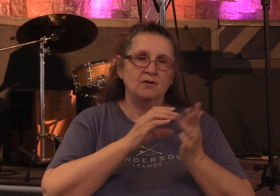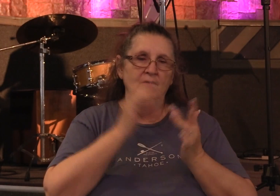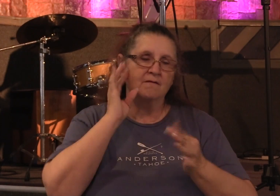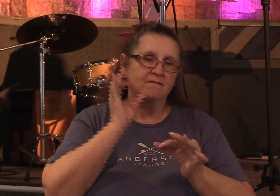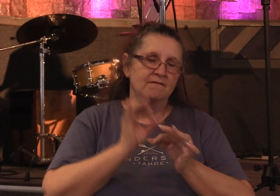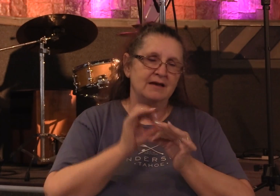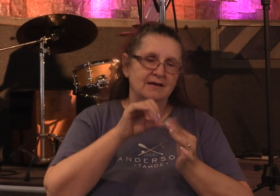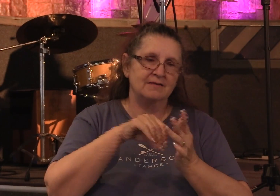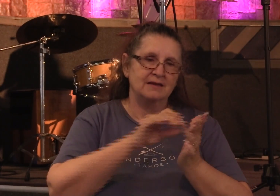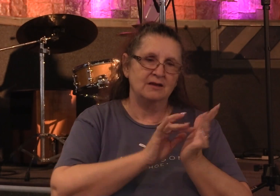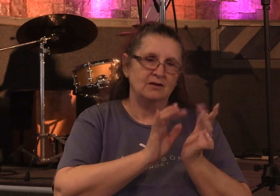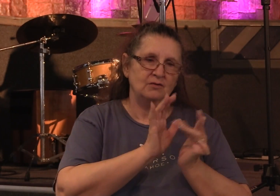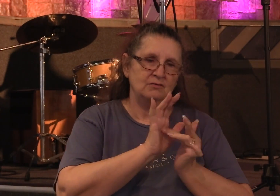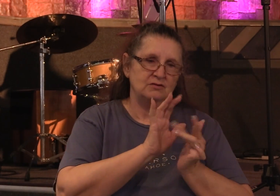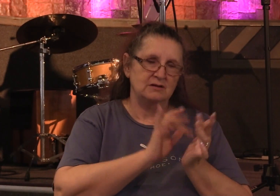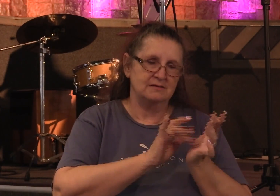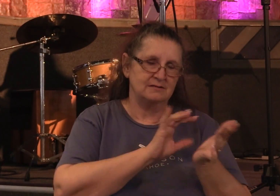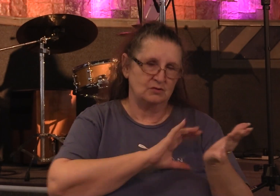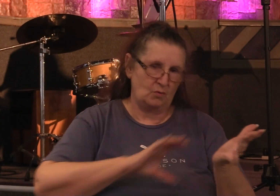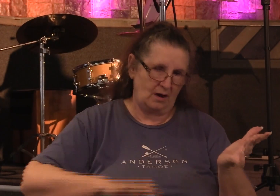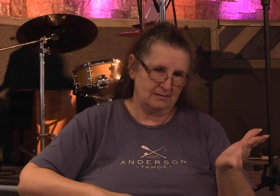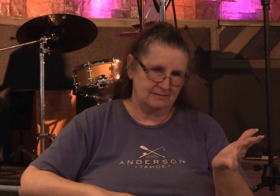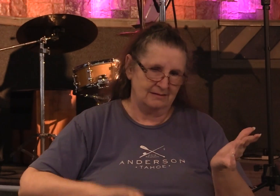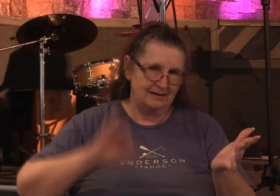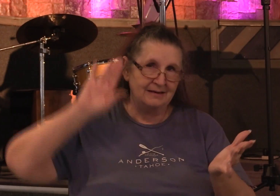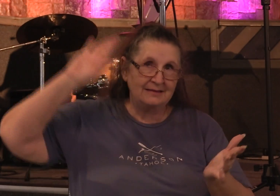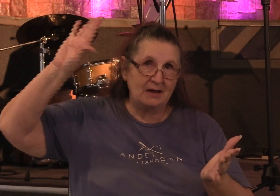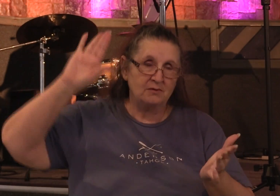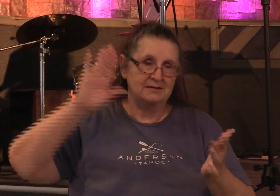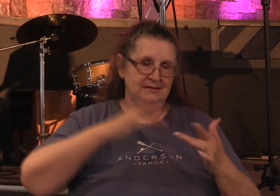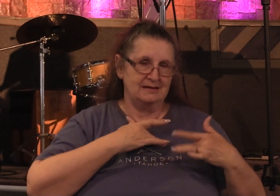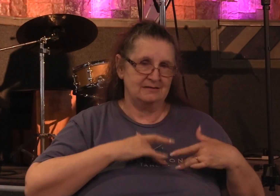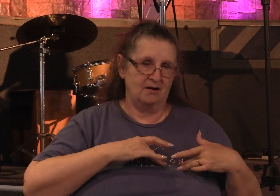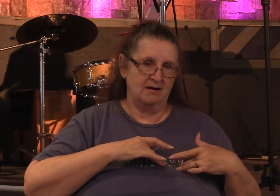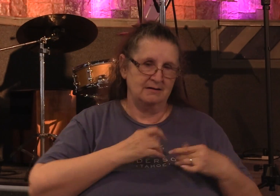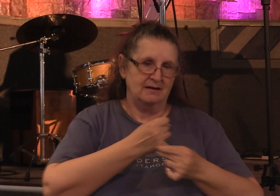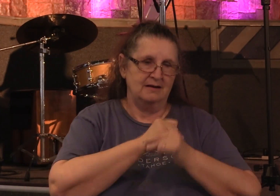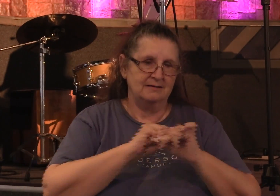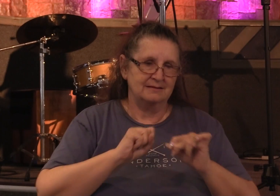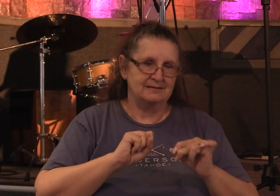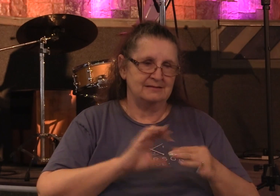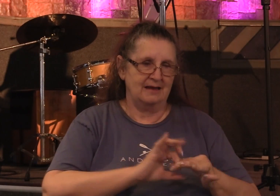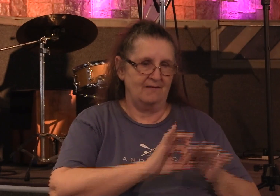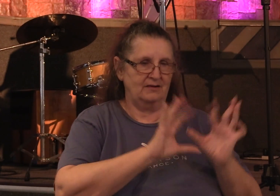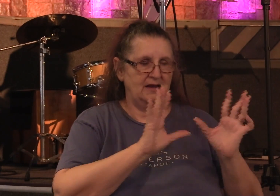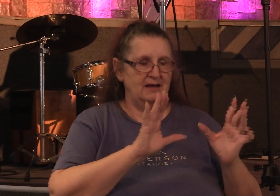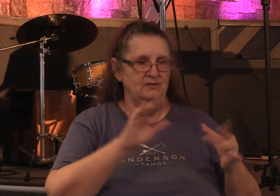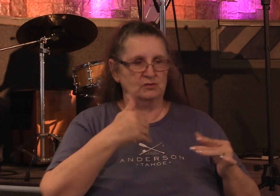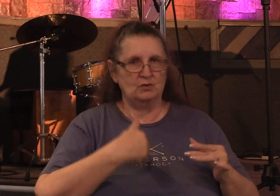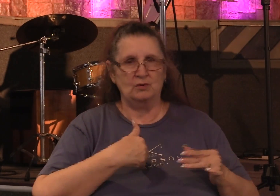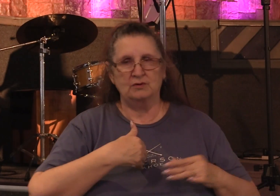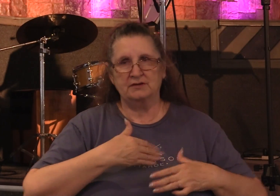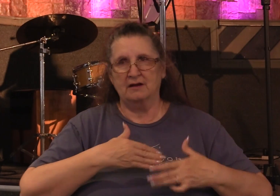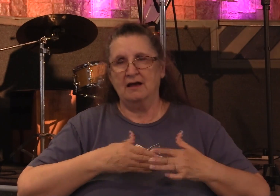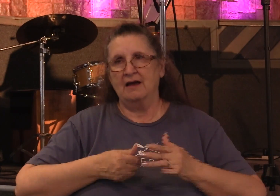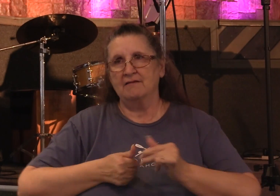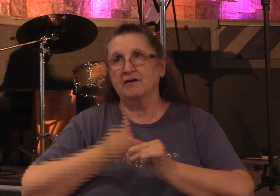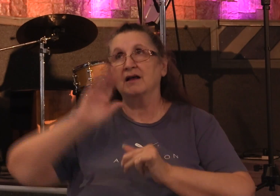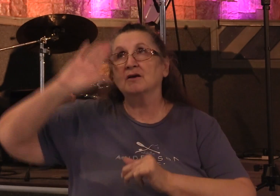That was Christ's heart. To save lost souls and to do the will of his Father. Not my will, but your will